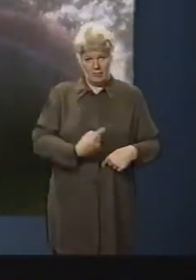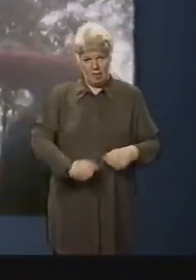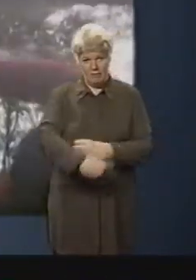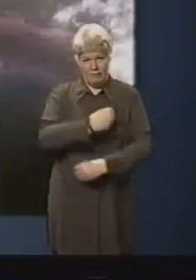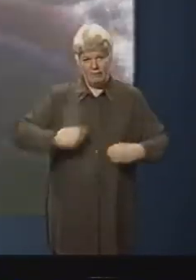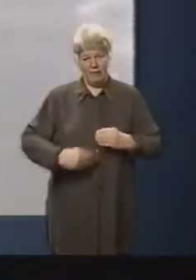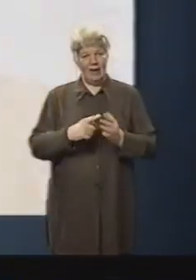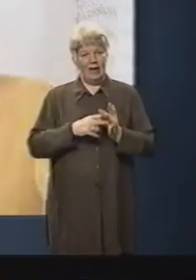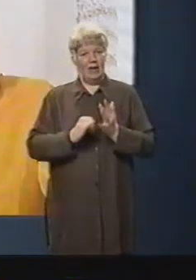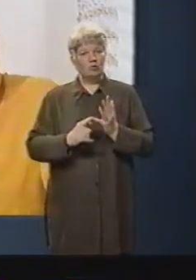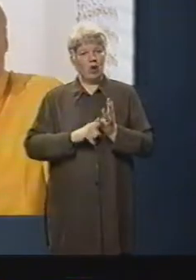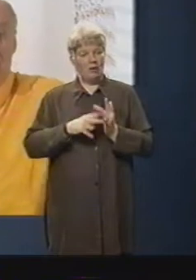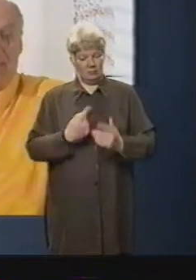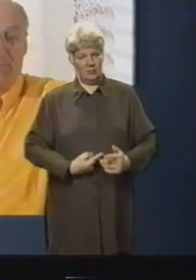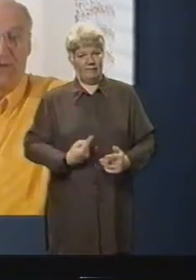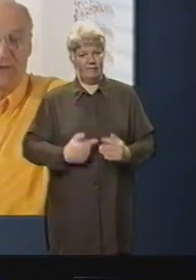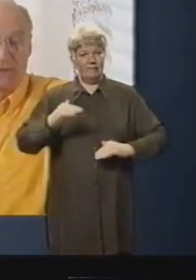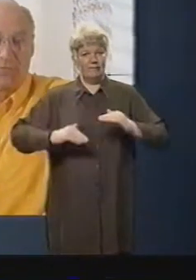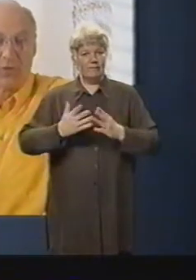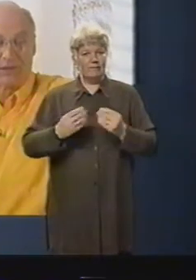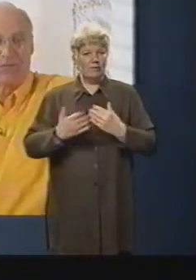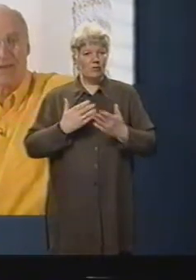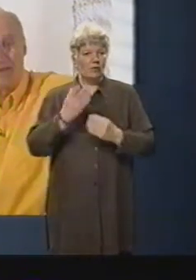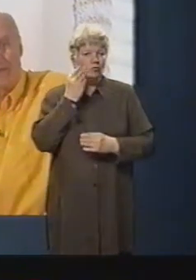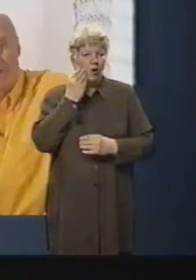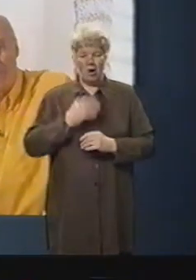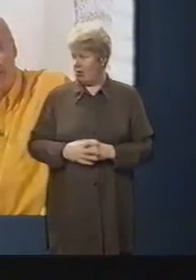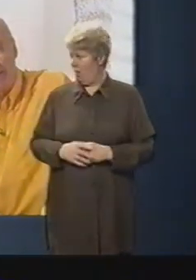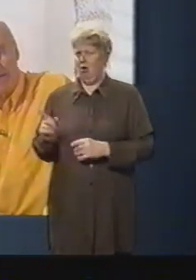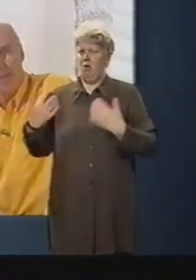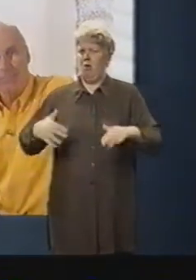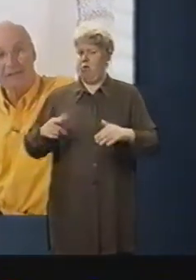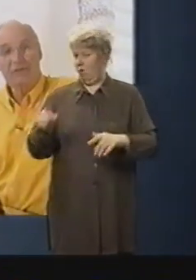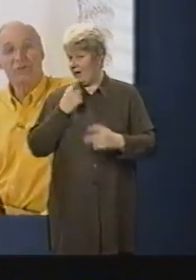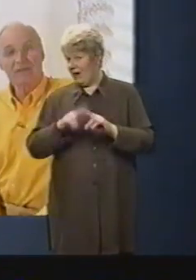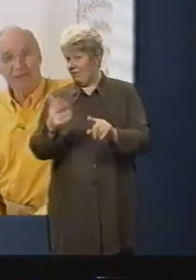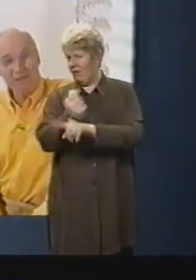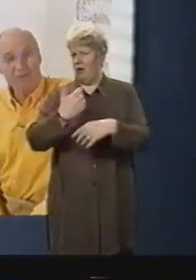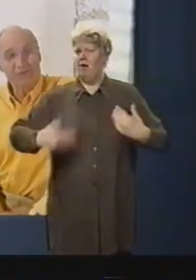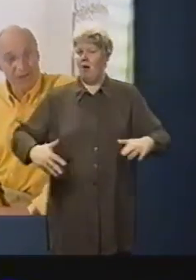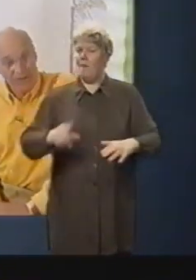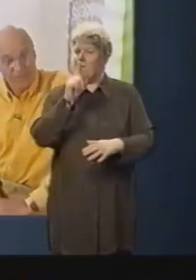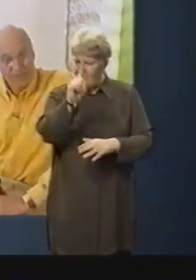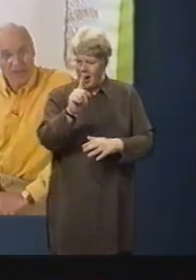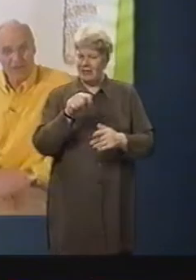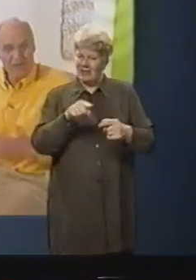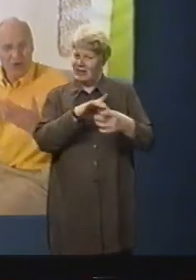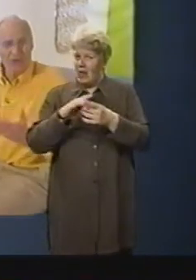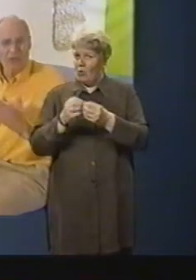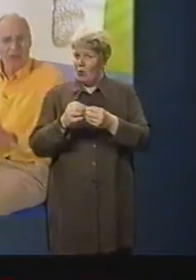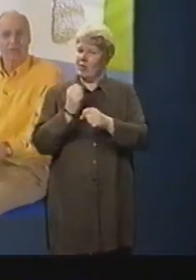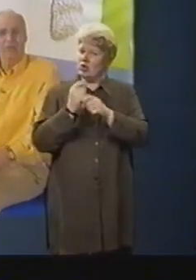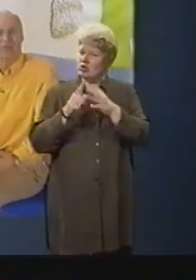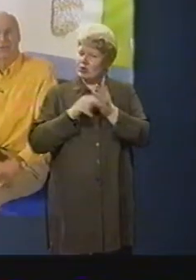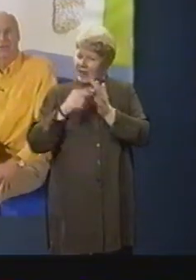on her own. It's certainly a major step forward in the fight against diabetes, but it is genetic research, and this is a